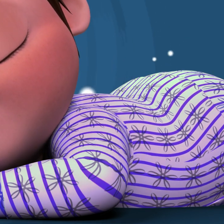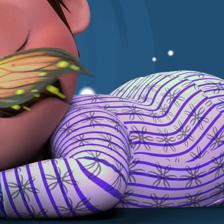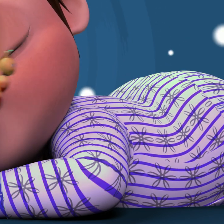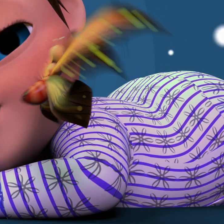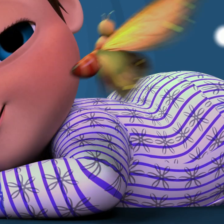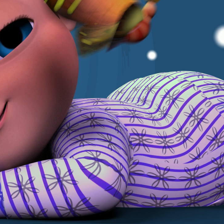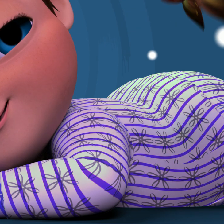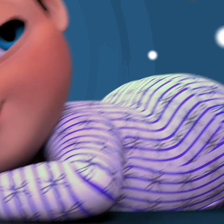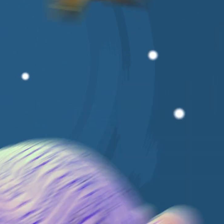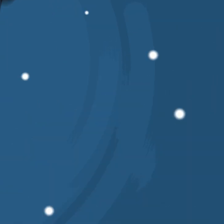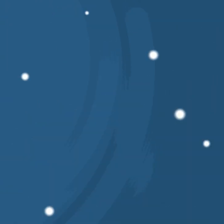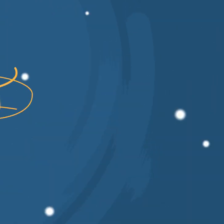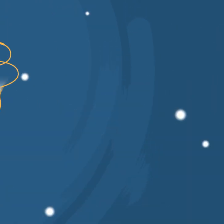BABY ANGEL